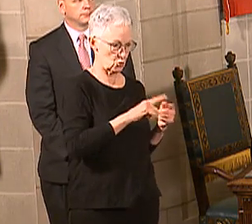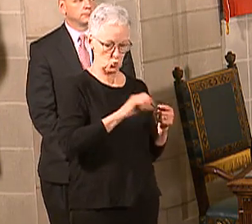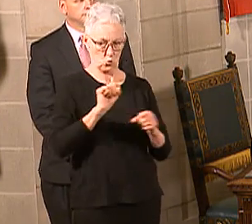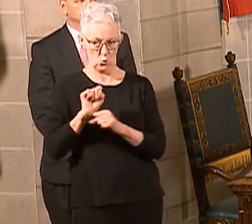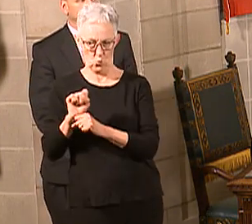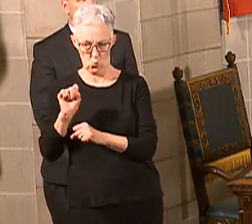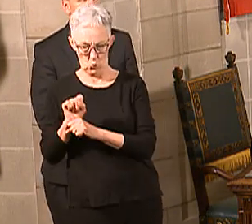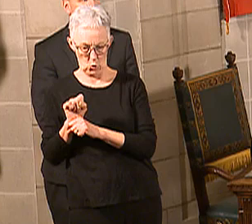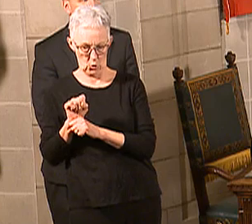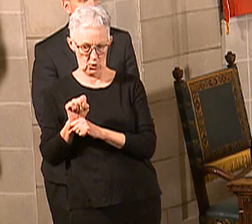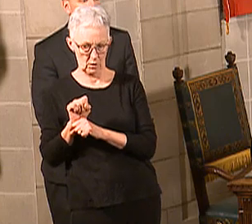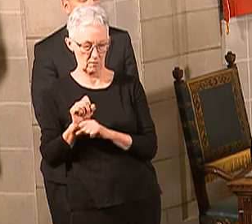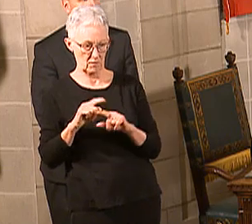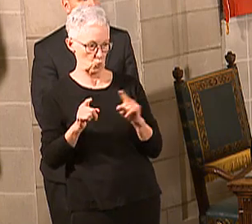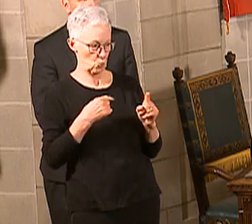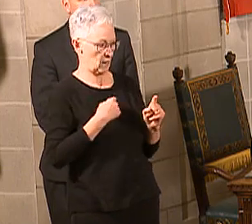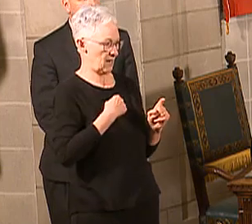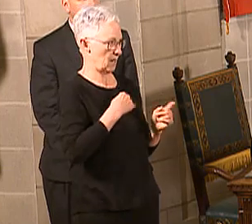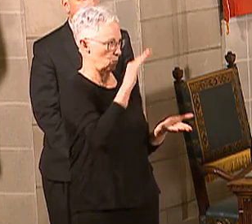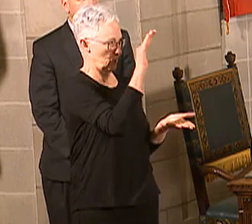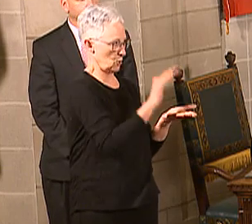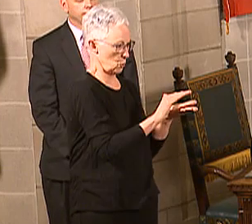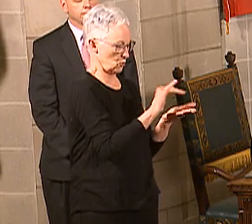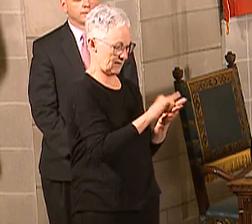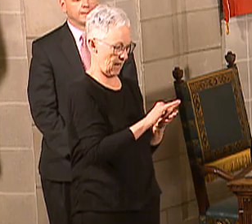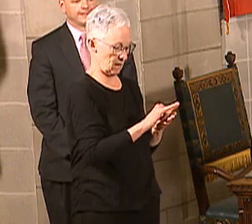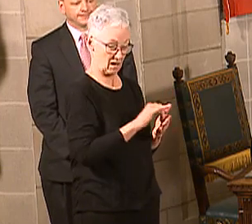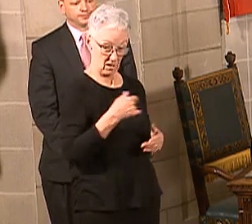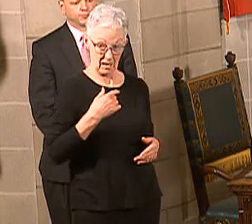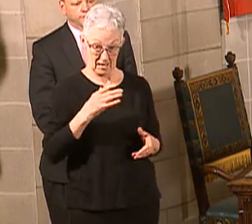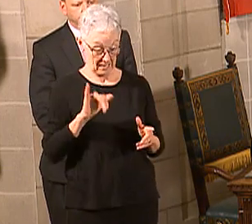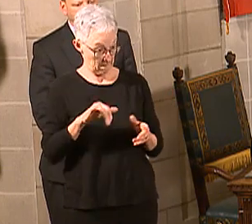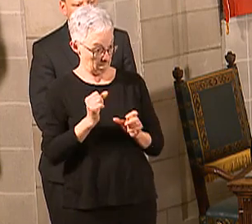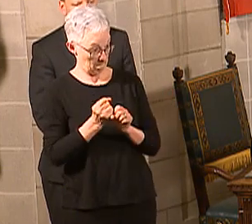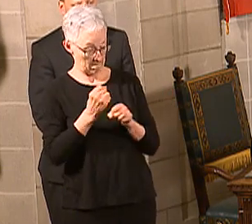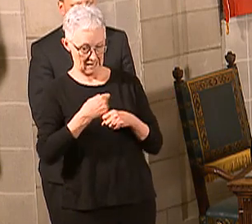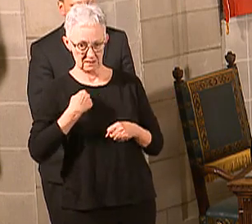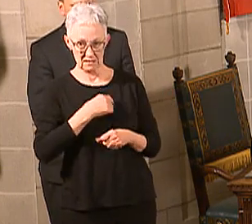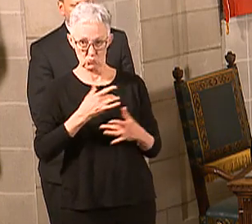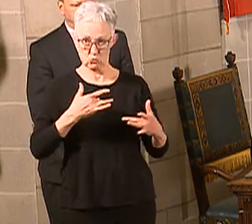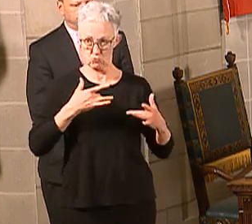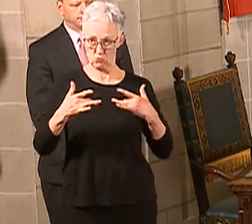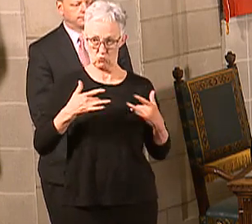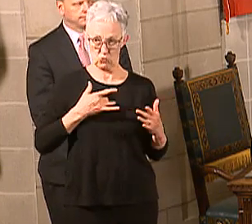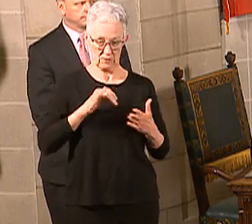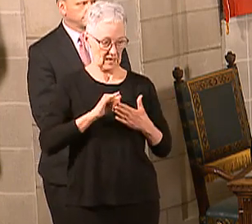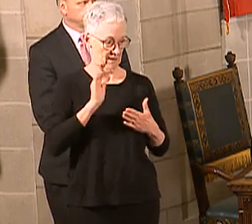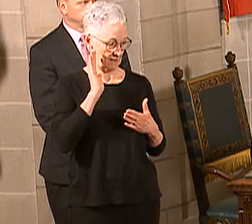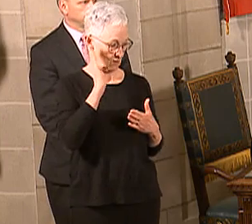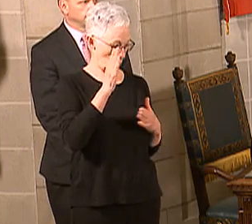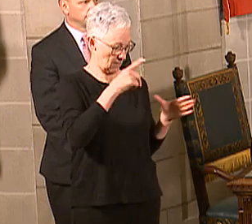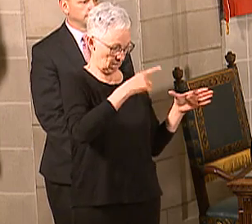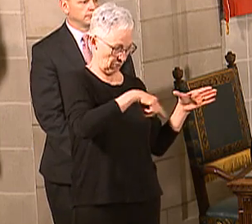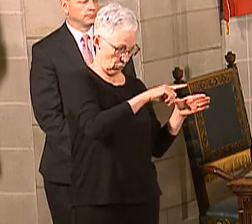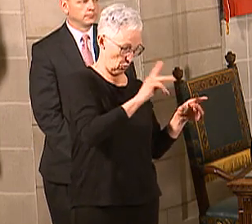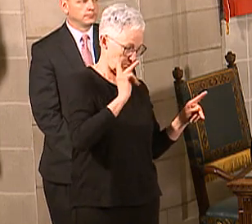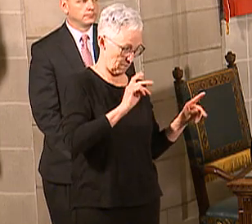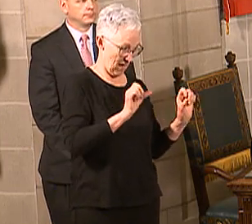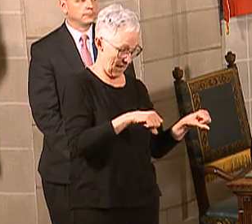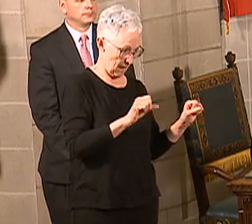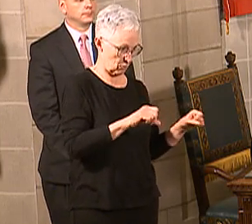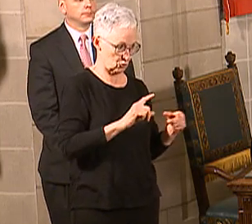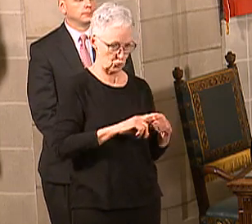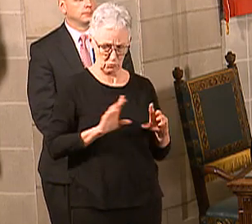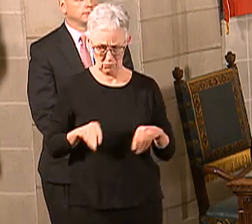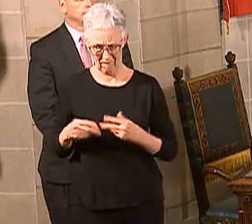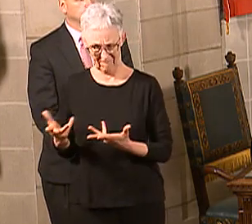the question was, does that, you know, raise concerns about the level of care? And I think it gets back to what we were talking about earlier, for example, with nurse aides. While they